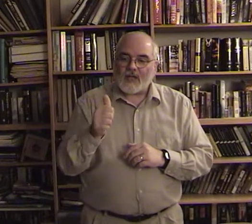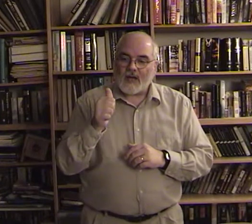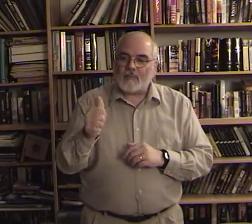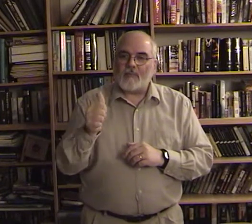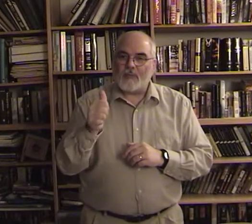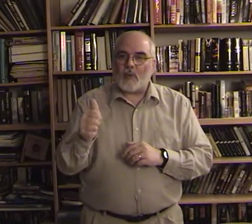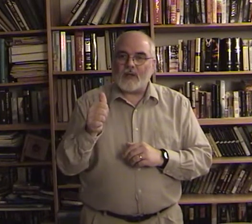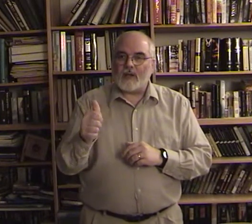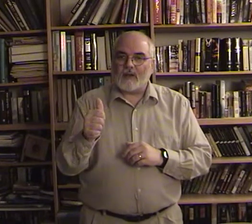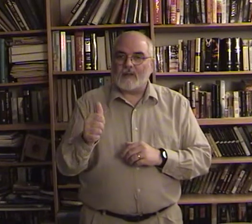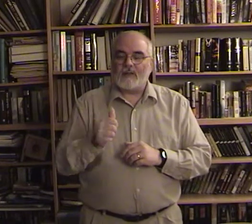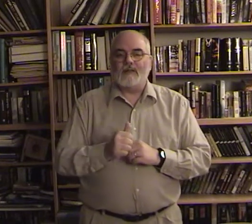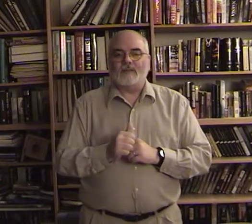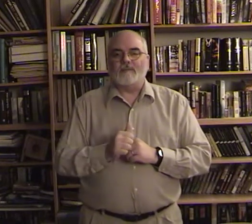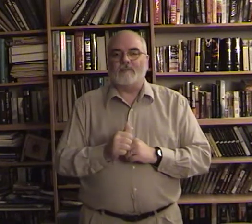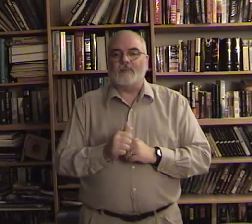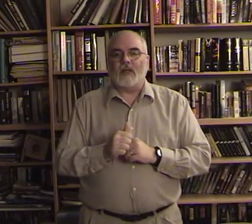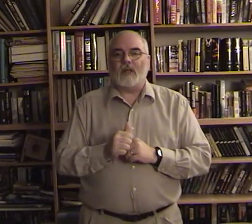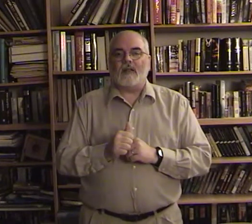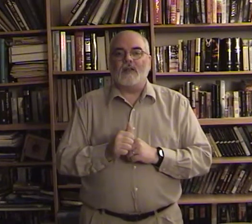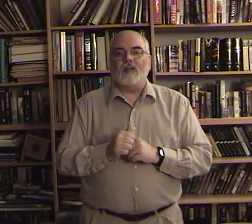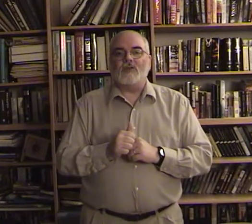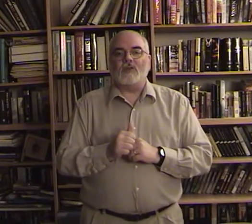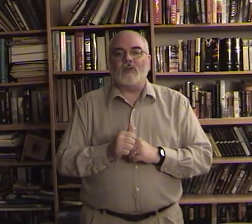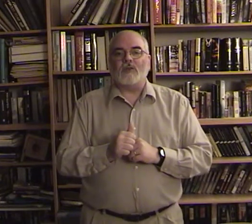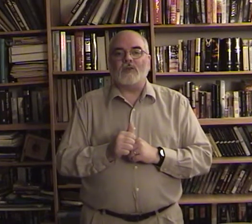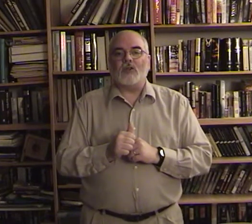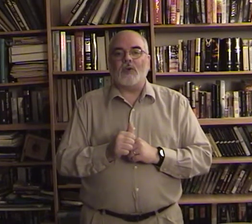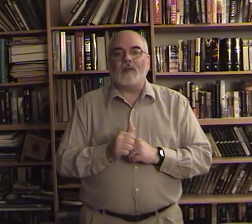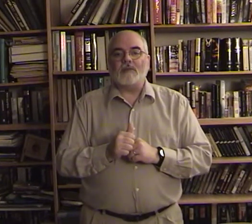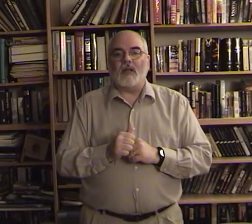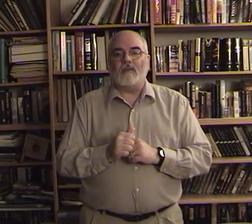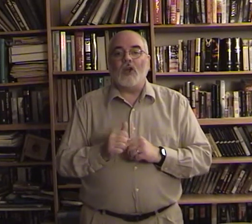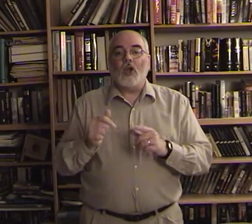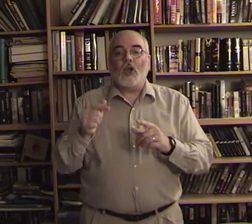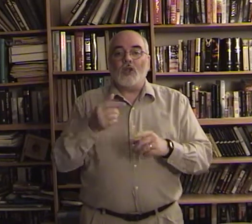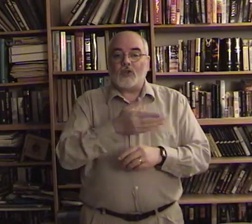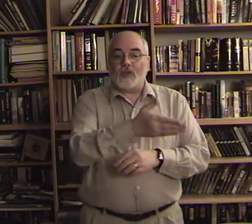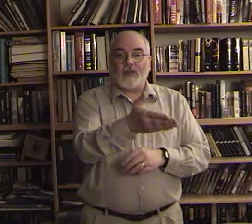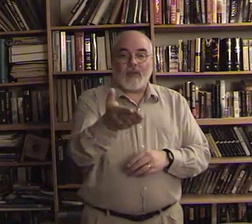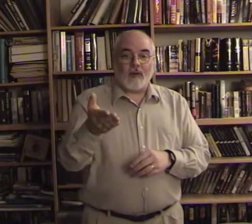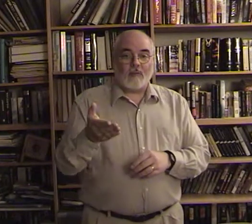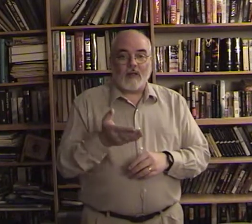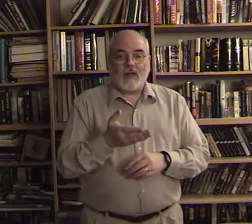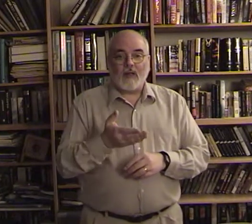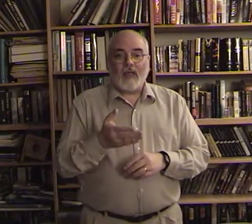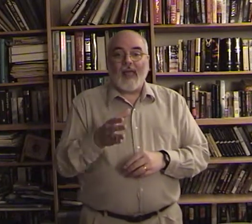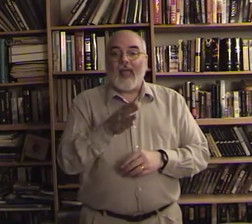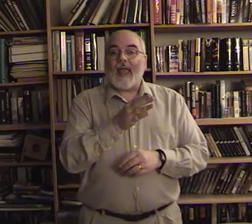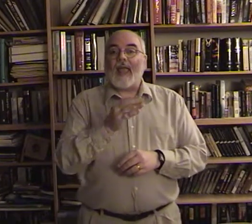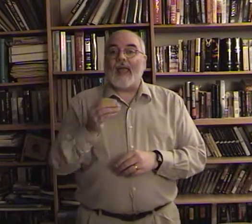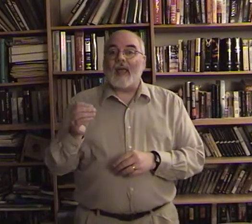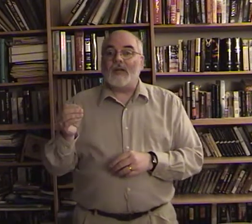kind of pointing okay chose chose himself to them and